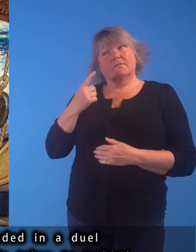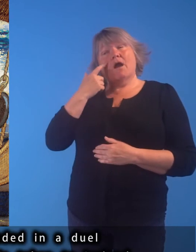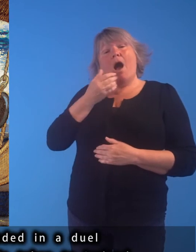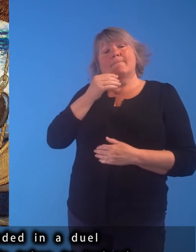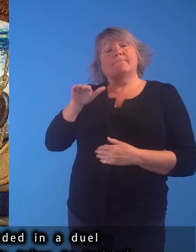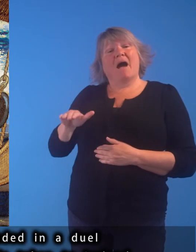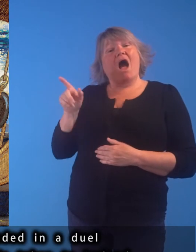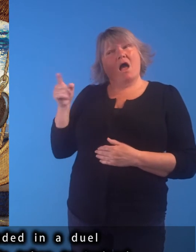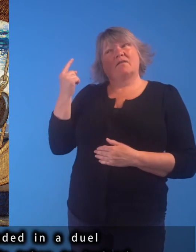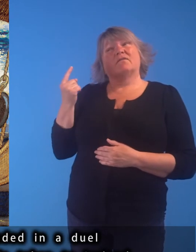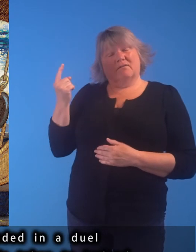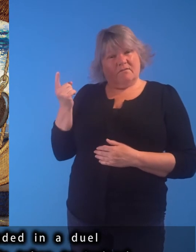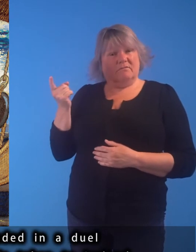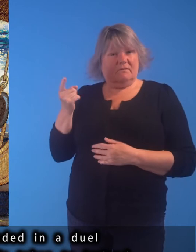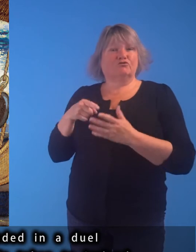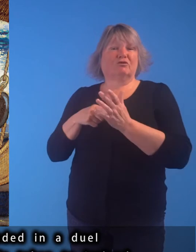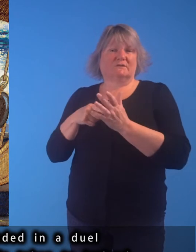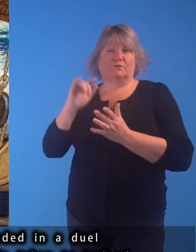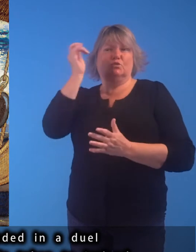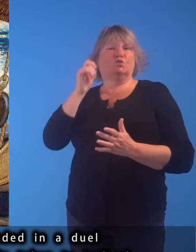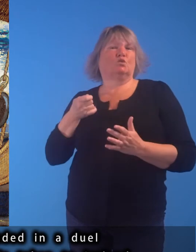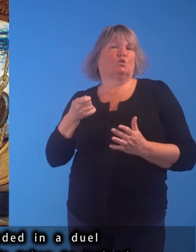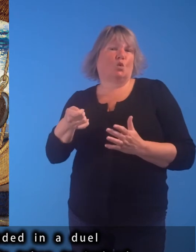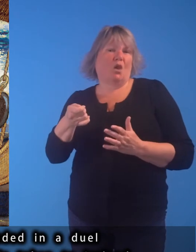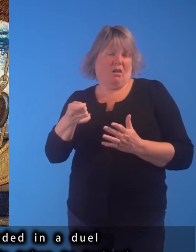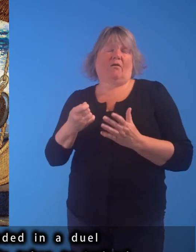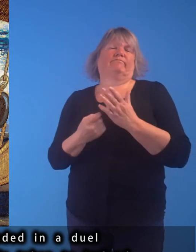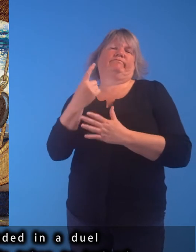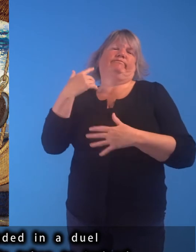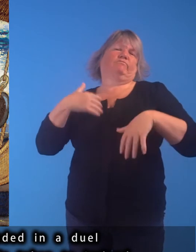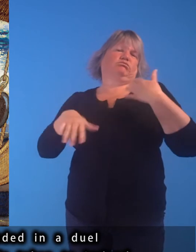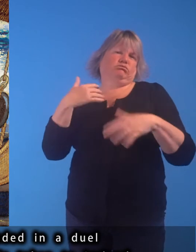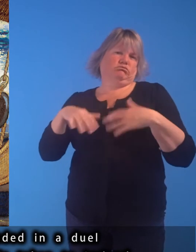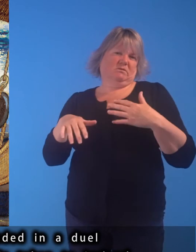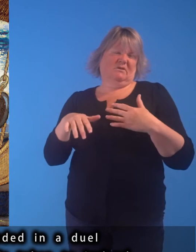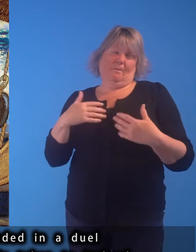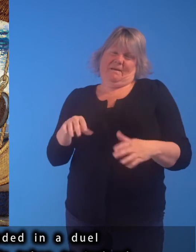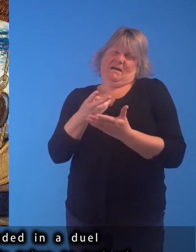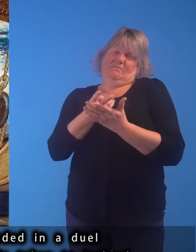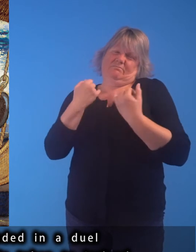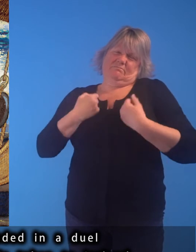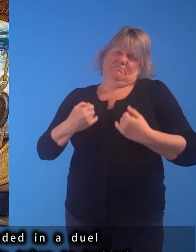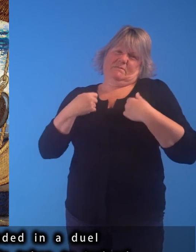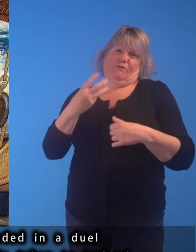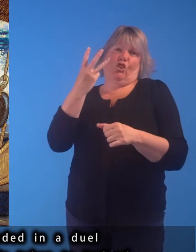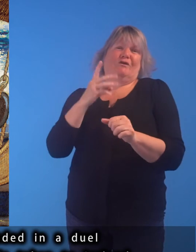As a young man, Tristan is wounded in a duel, and having lain ill for three years,